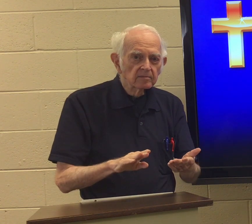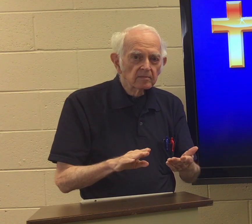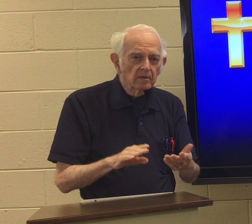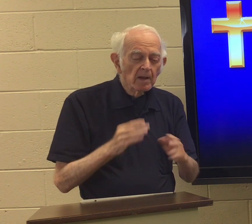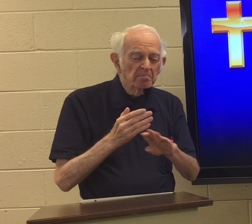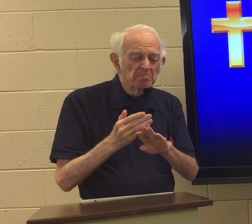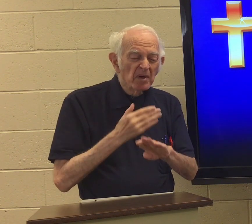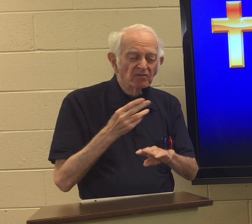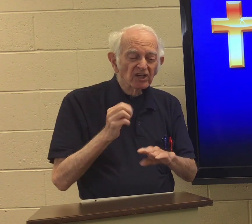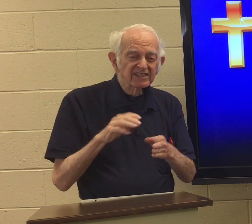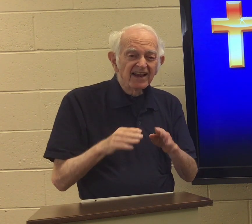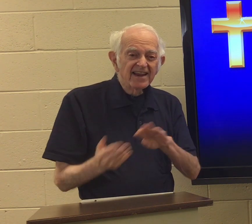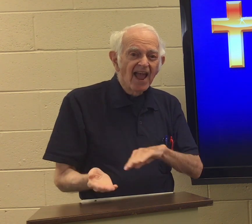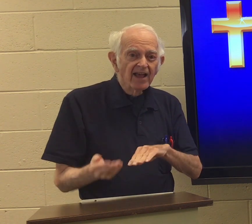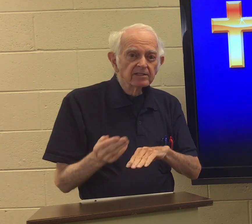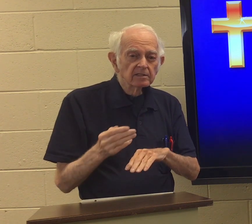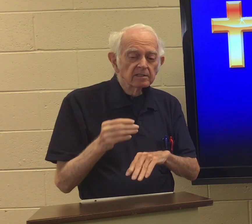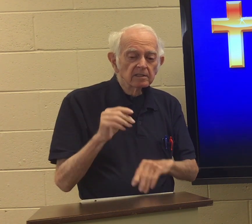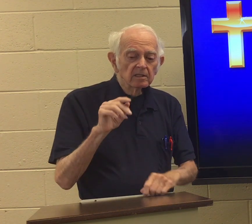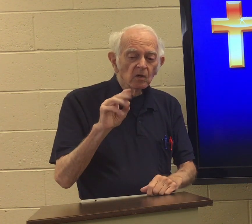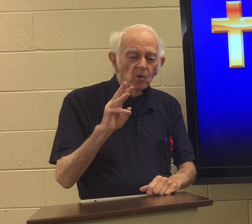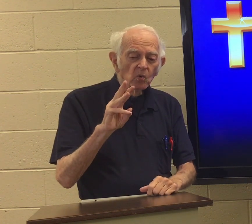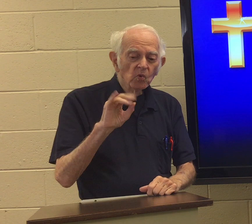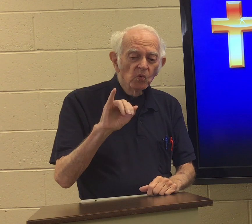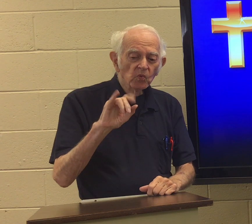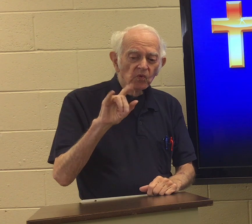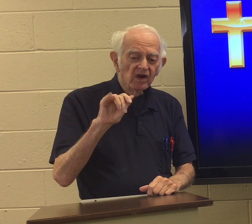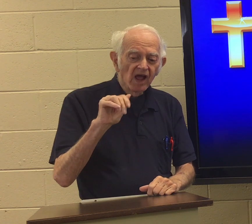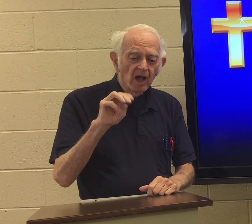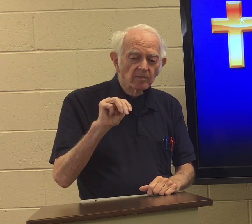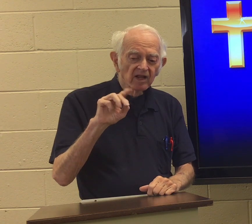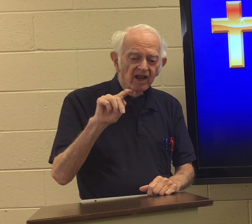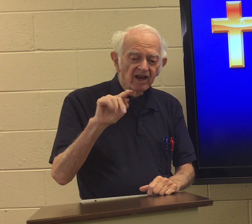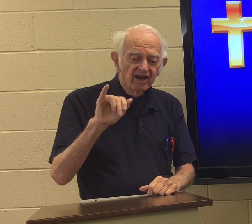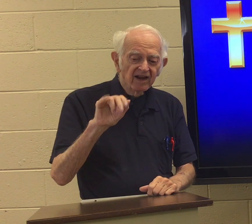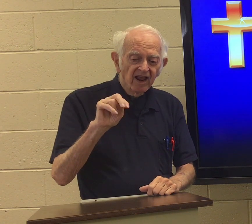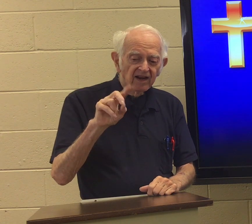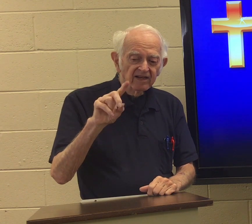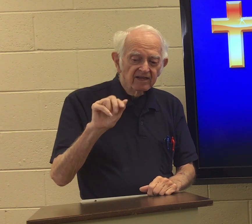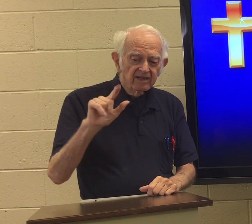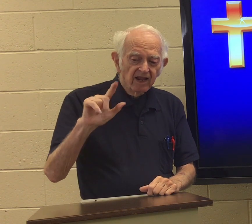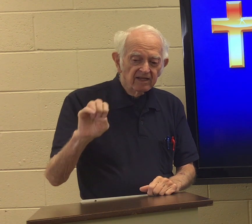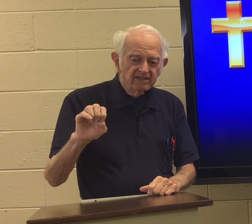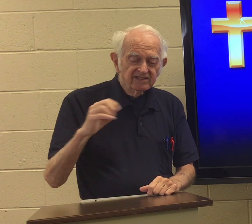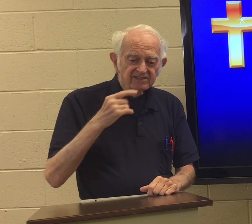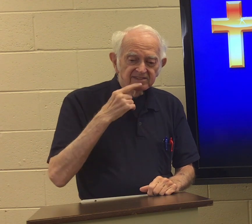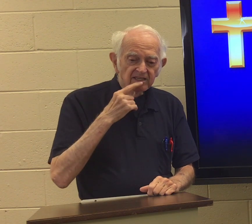death. Before he died, William Tyndale said,